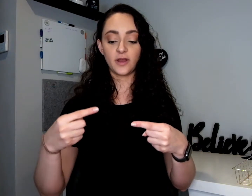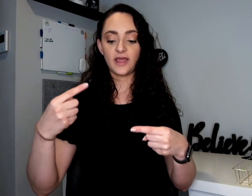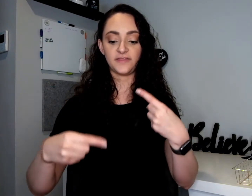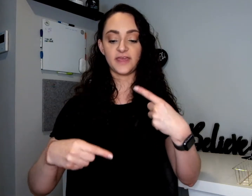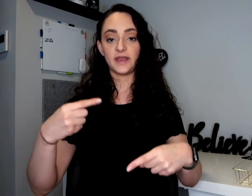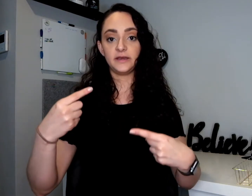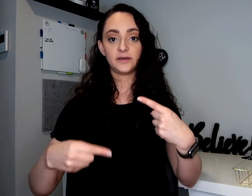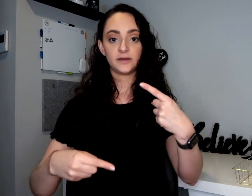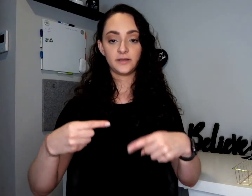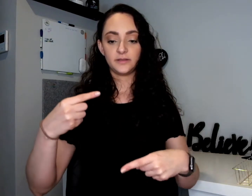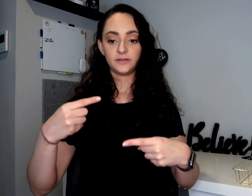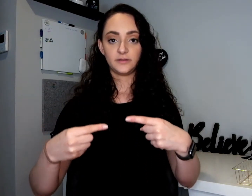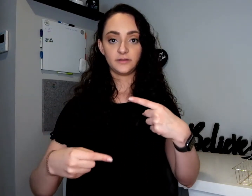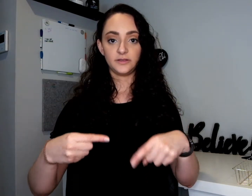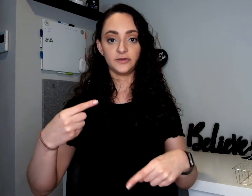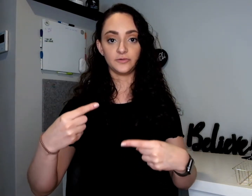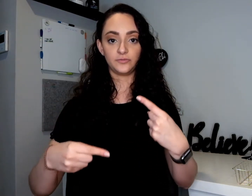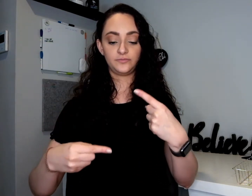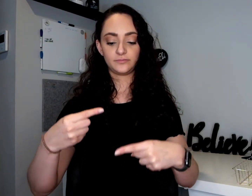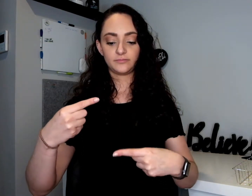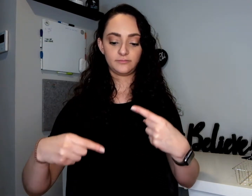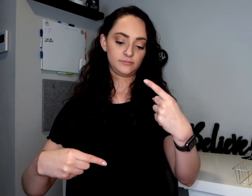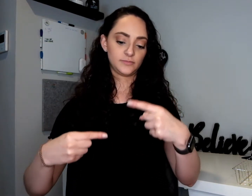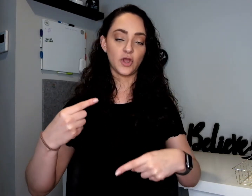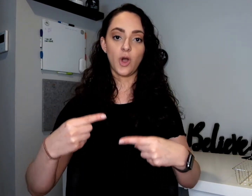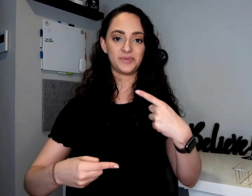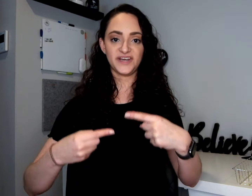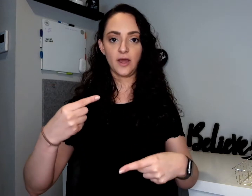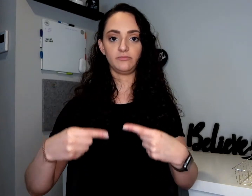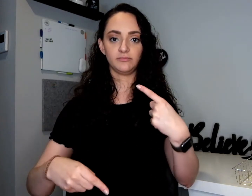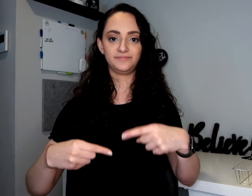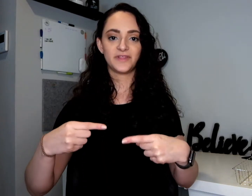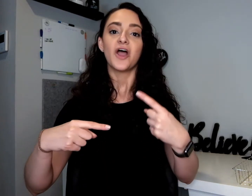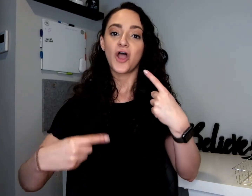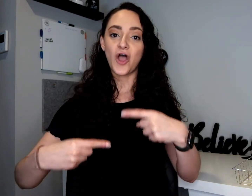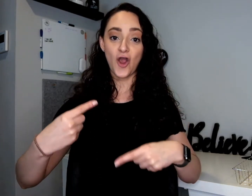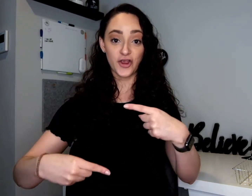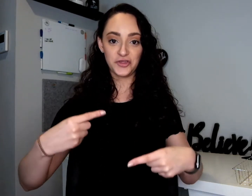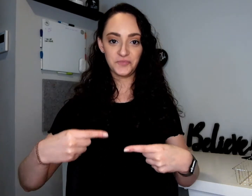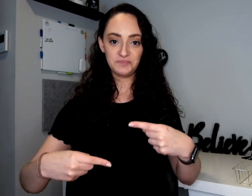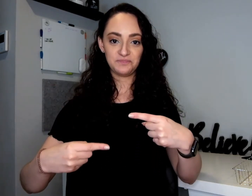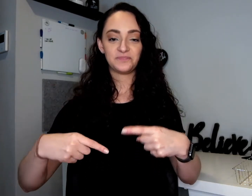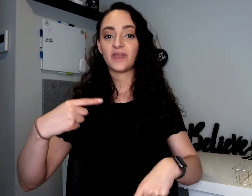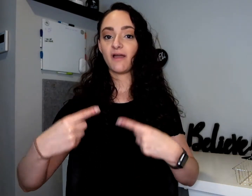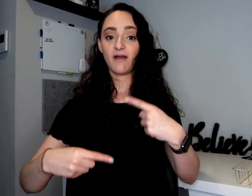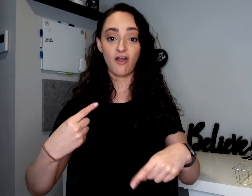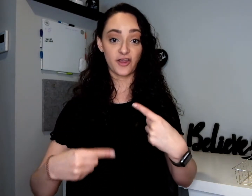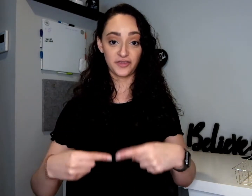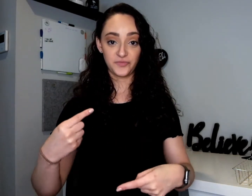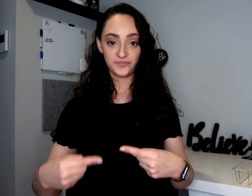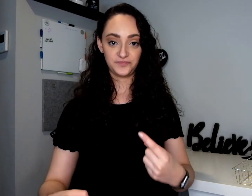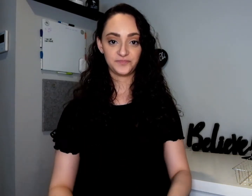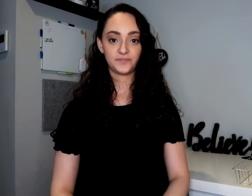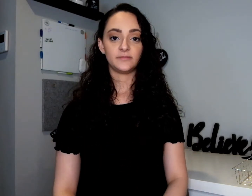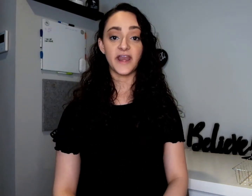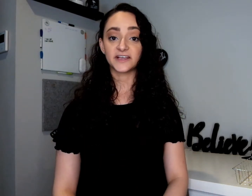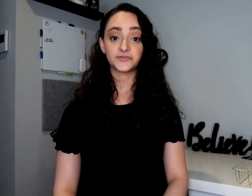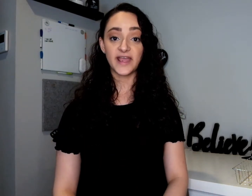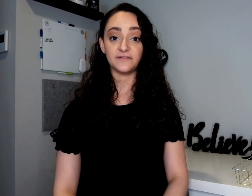and then you go up and down. Argue. Argue. Argue. Next we have